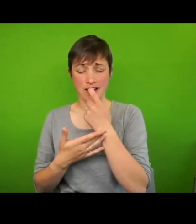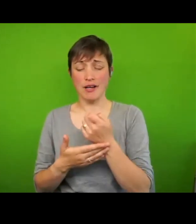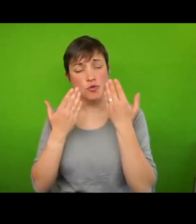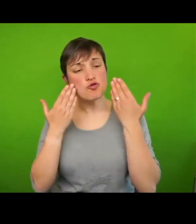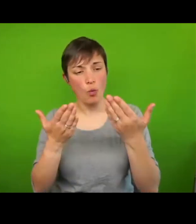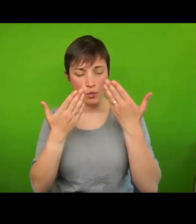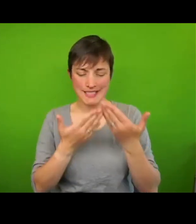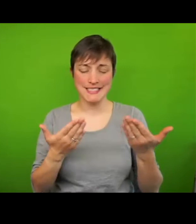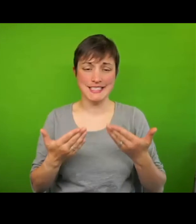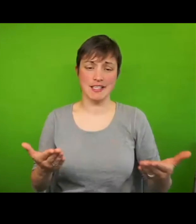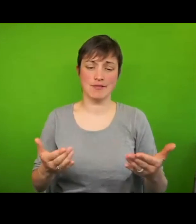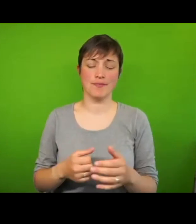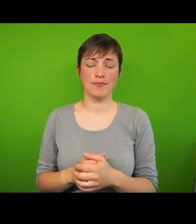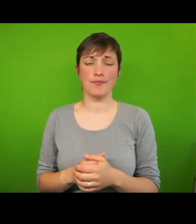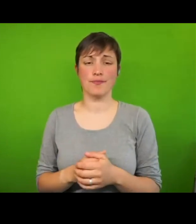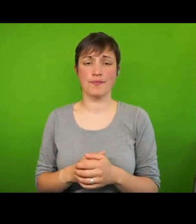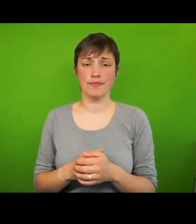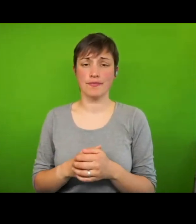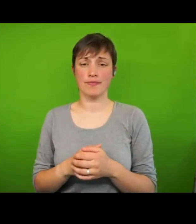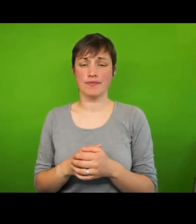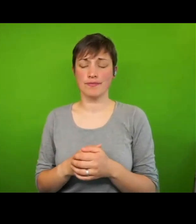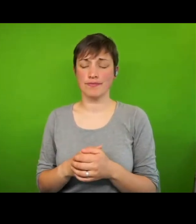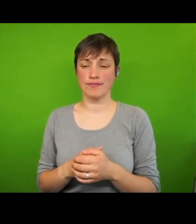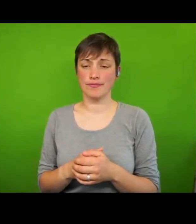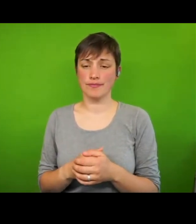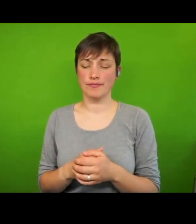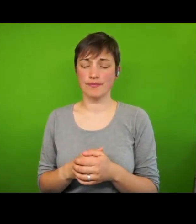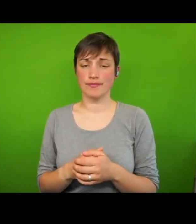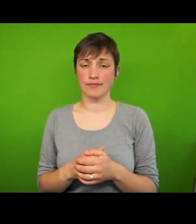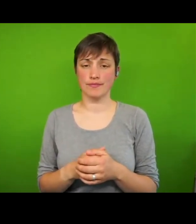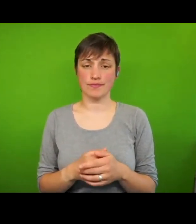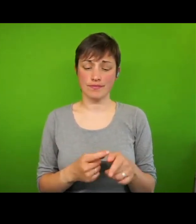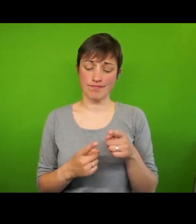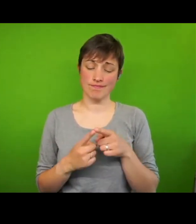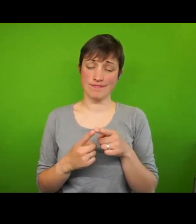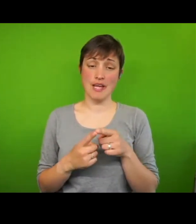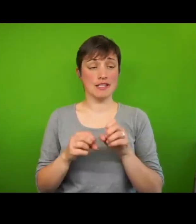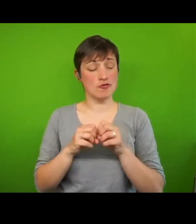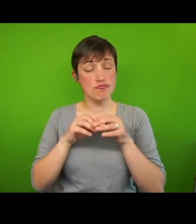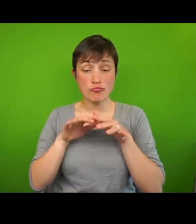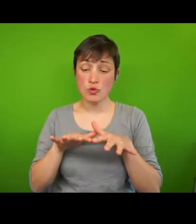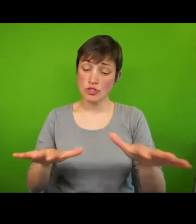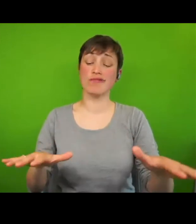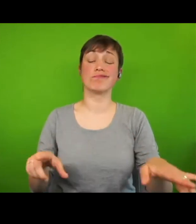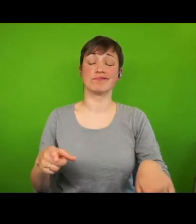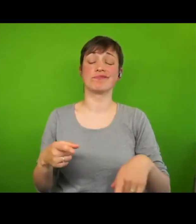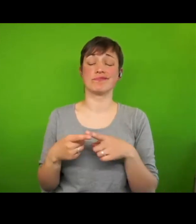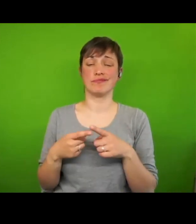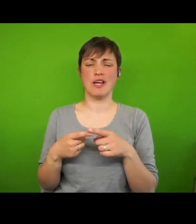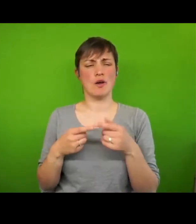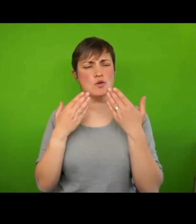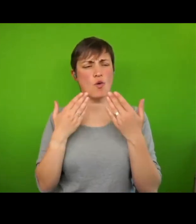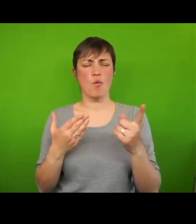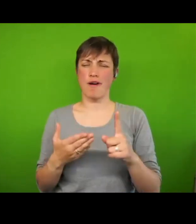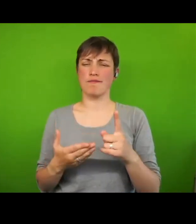relational and intrinsic. The distributional dimension means that benefit levels should be